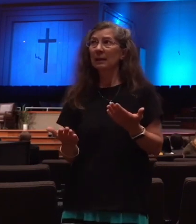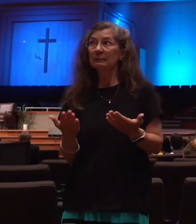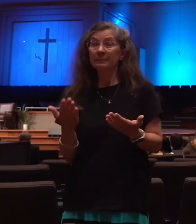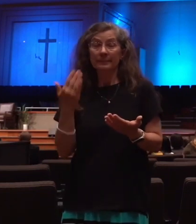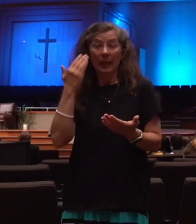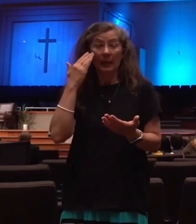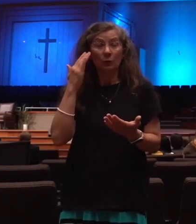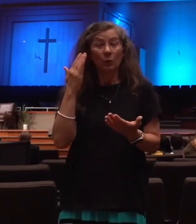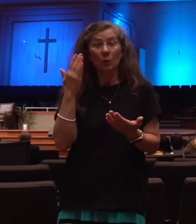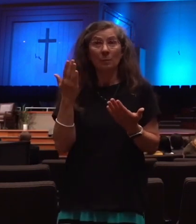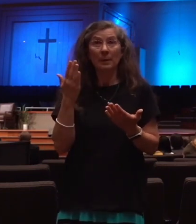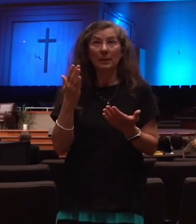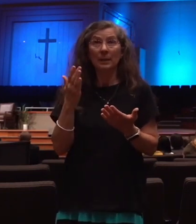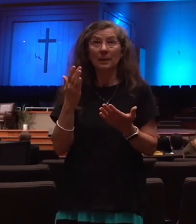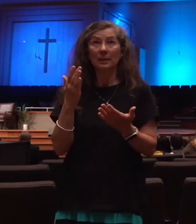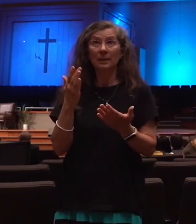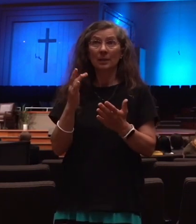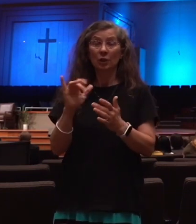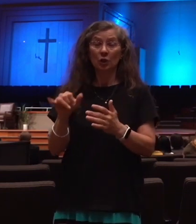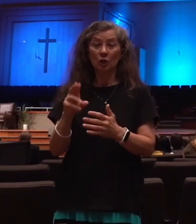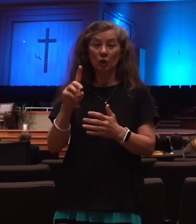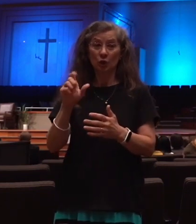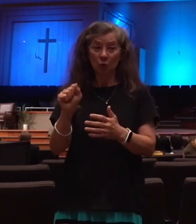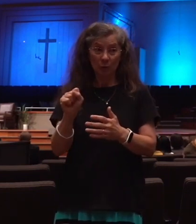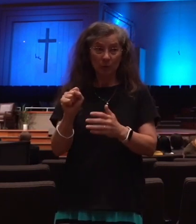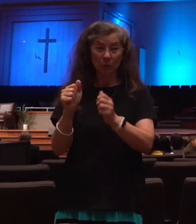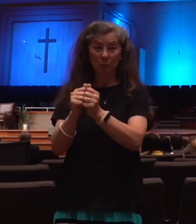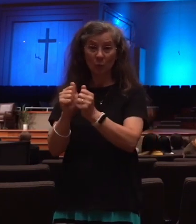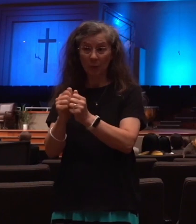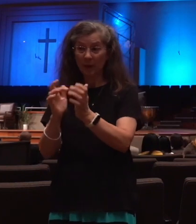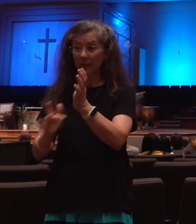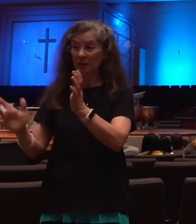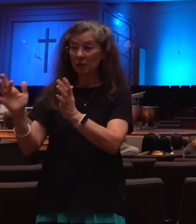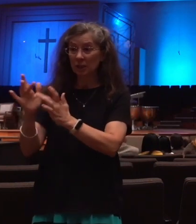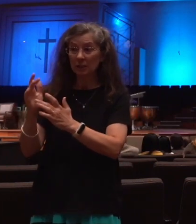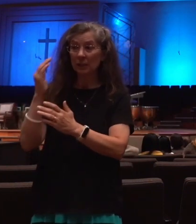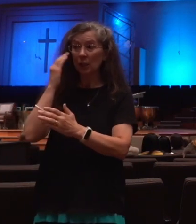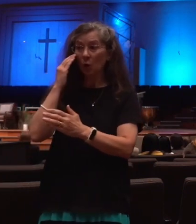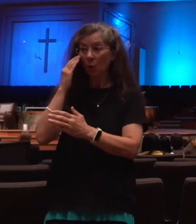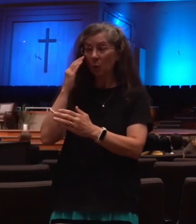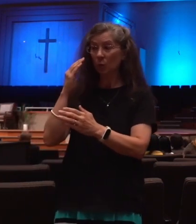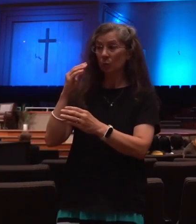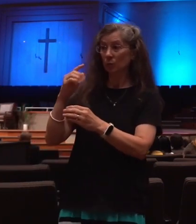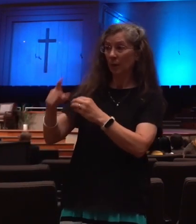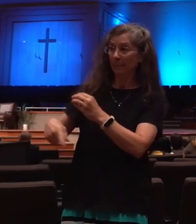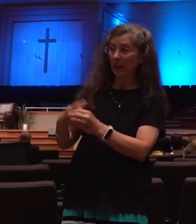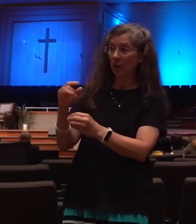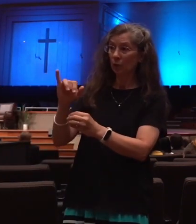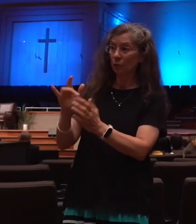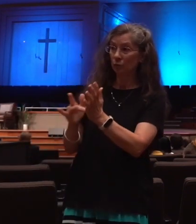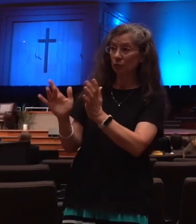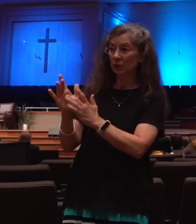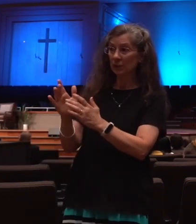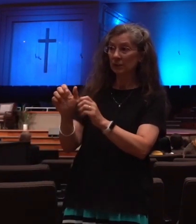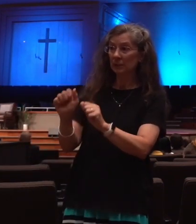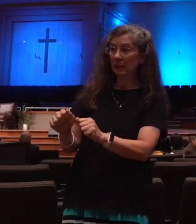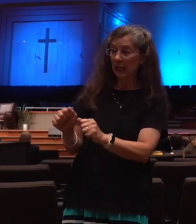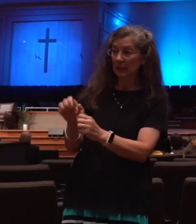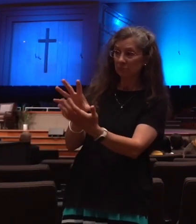He would know how to imitate Jesus from a human standpoint. Now, I don't know if that's, that's just